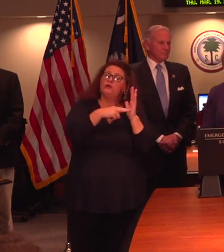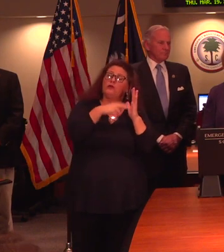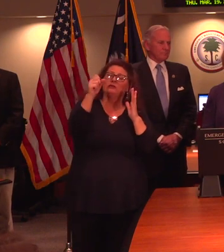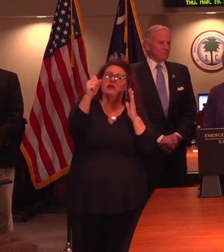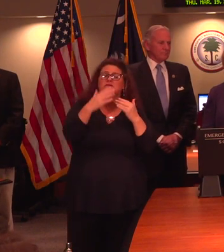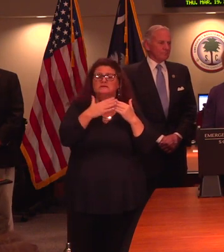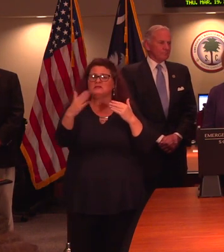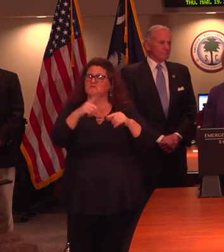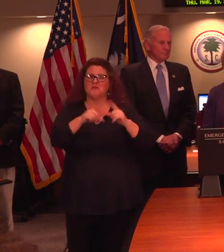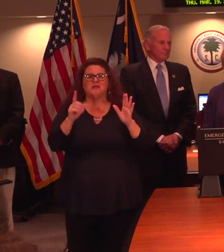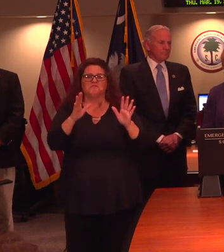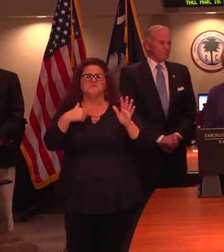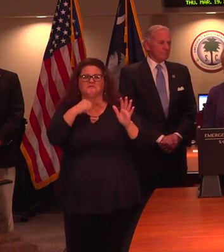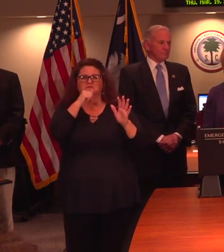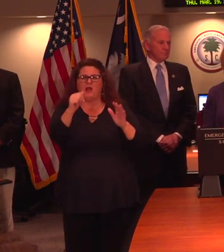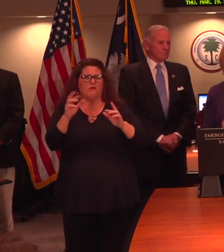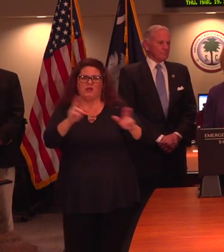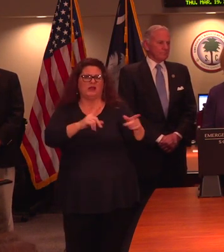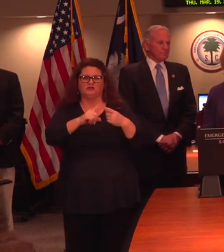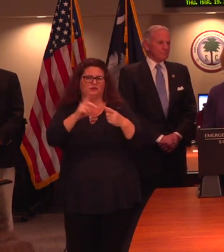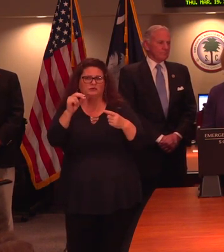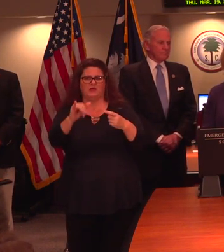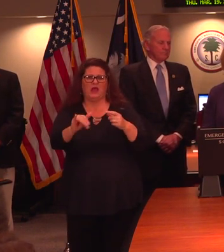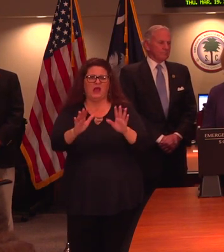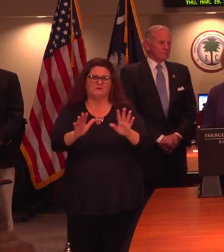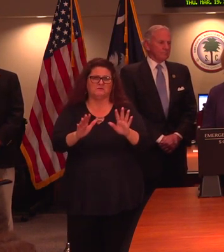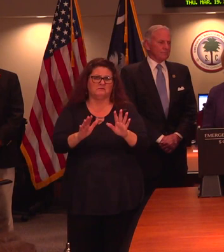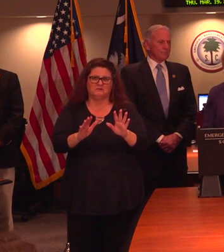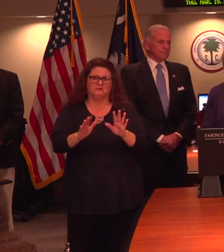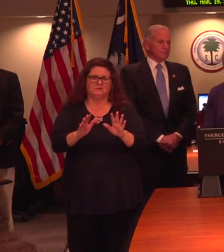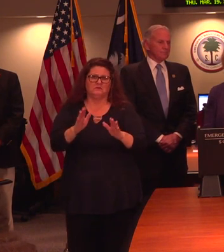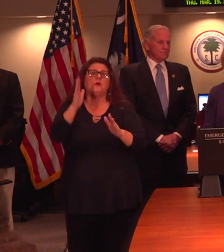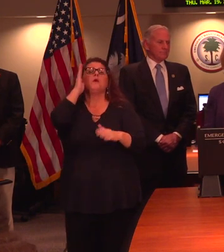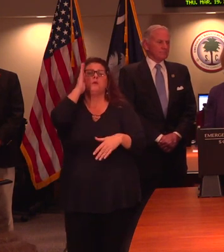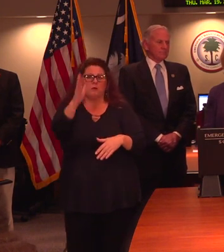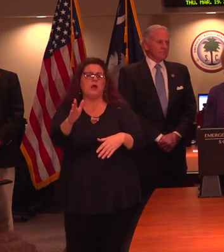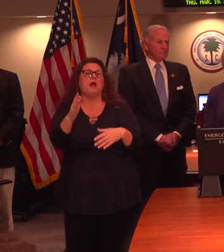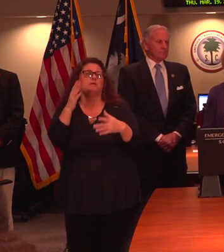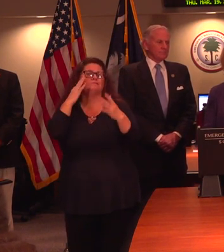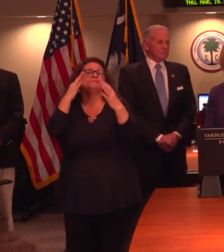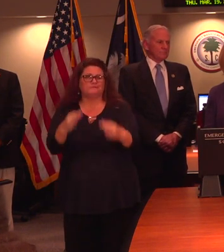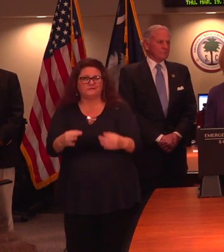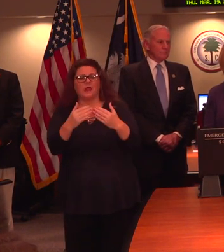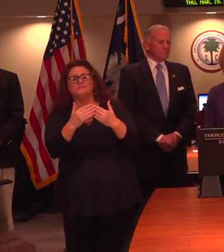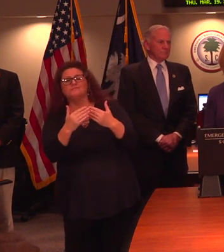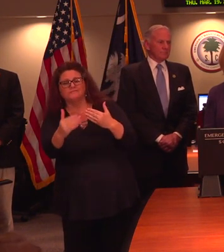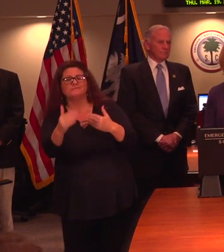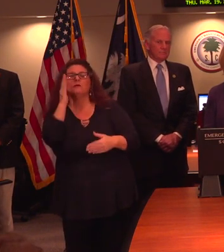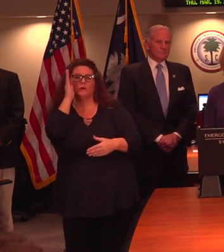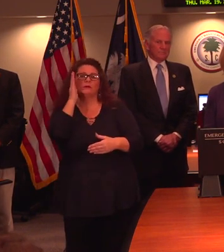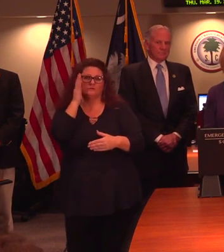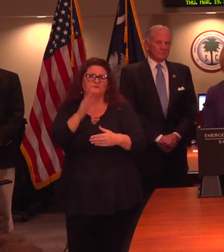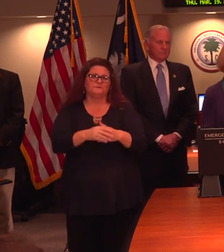go by, and we have not made that decision at this point. But we'll try and make the appropriate decision as we move along through this